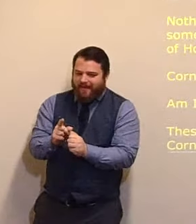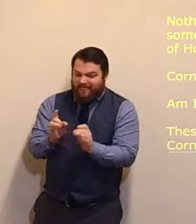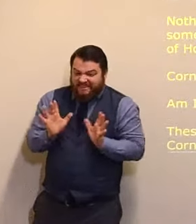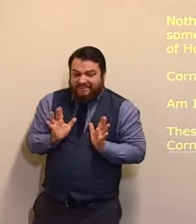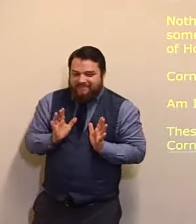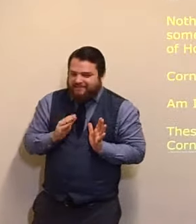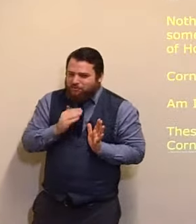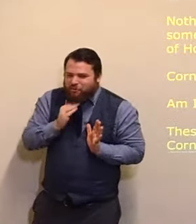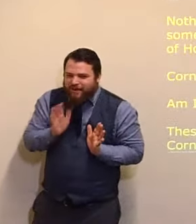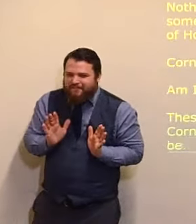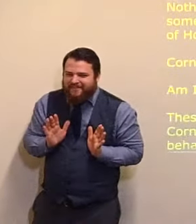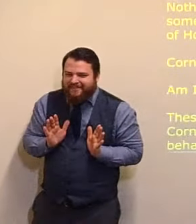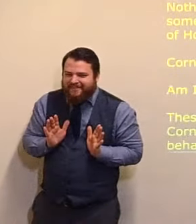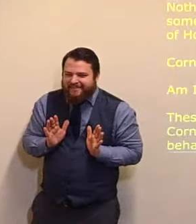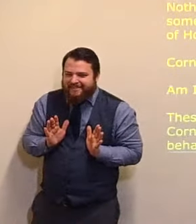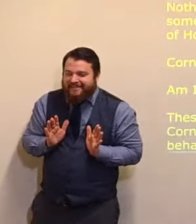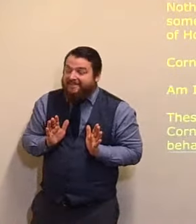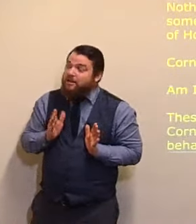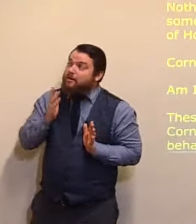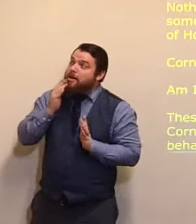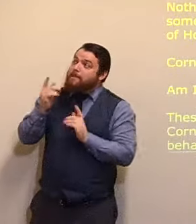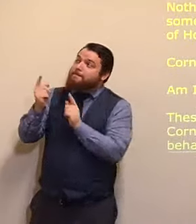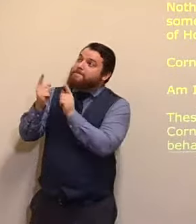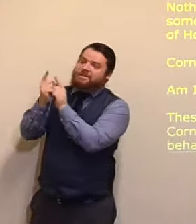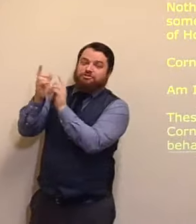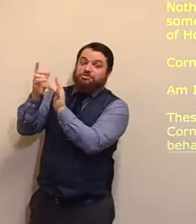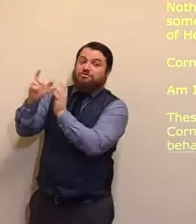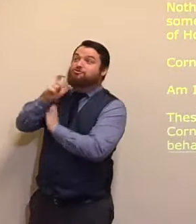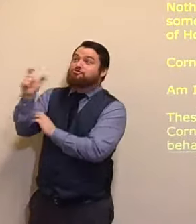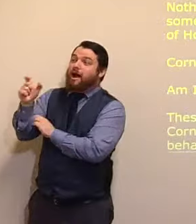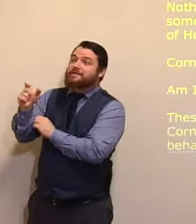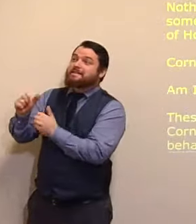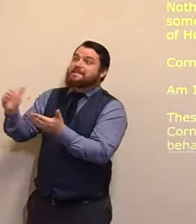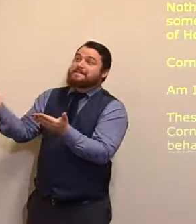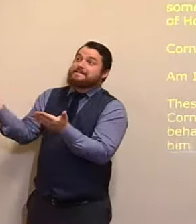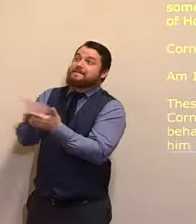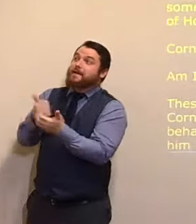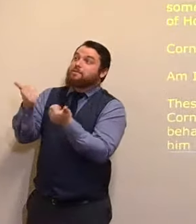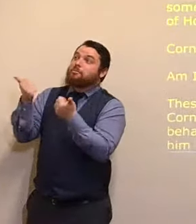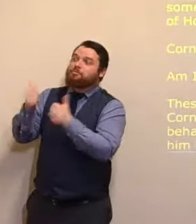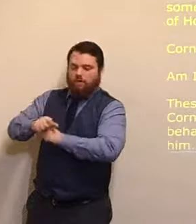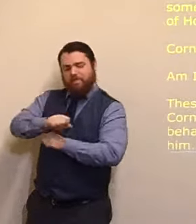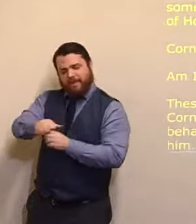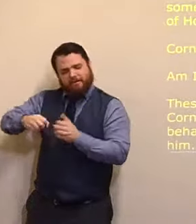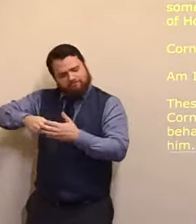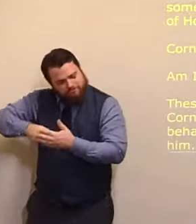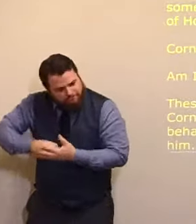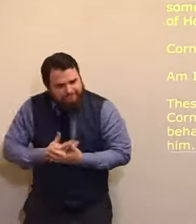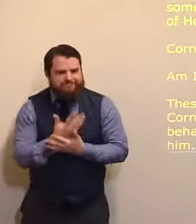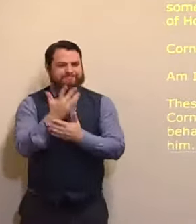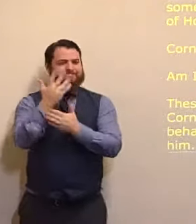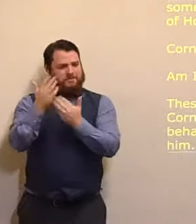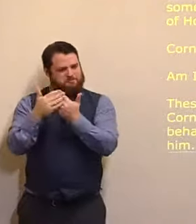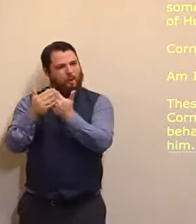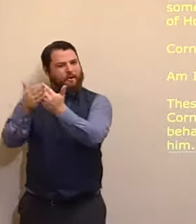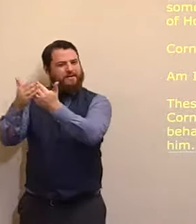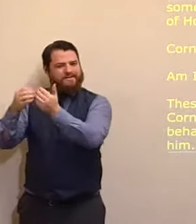person is saved. But all these things, in Cornelius, are things that are happening, before his